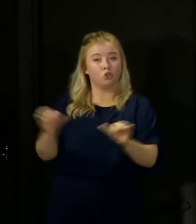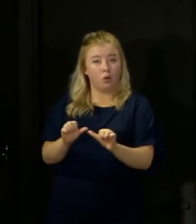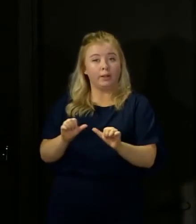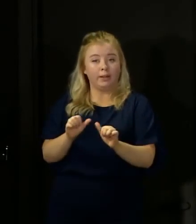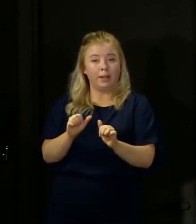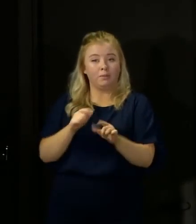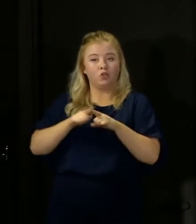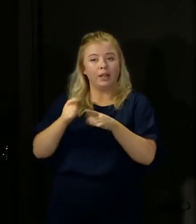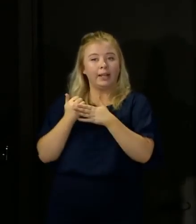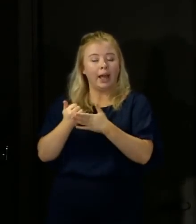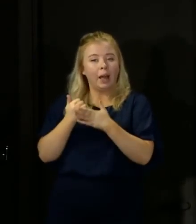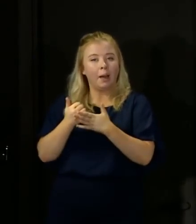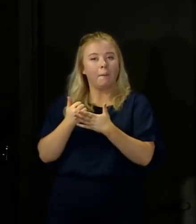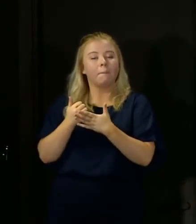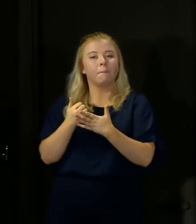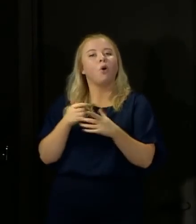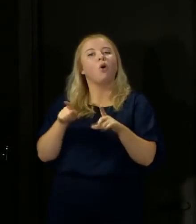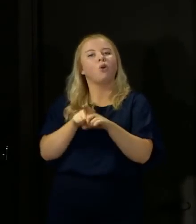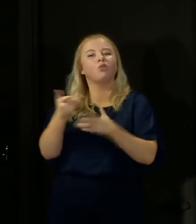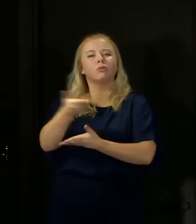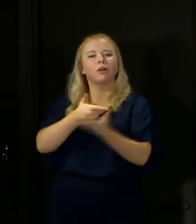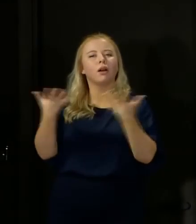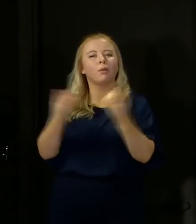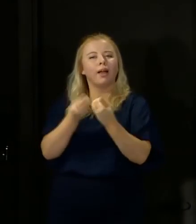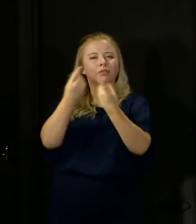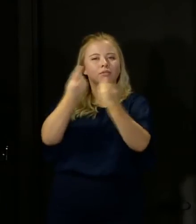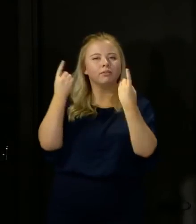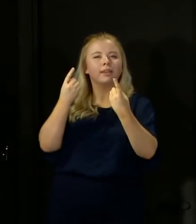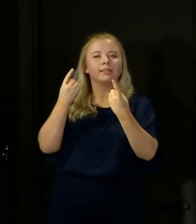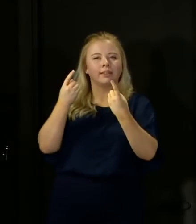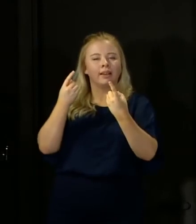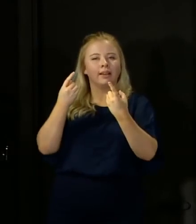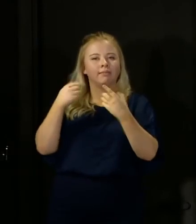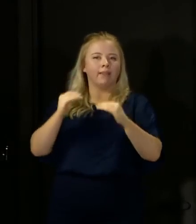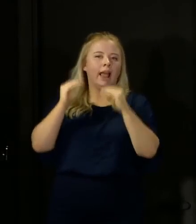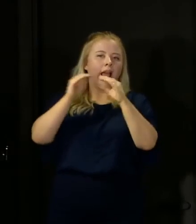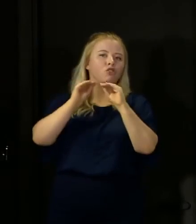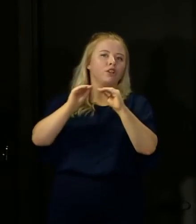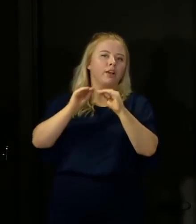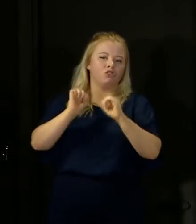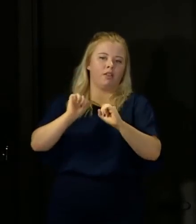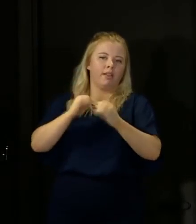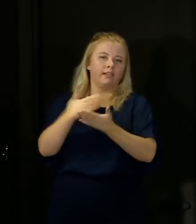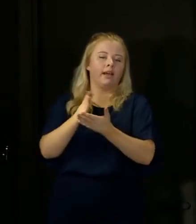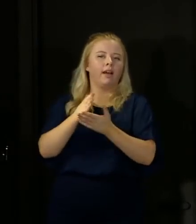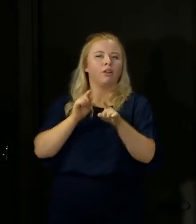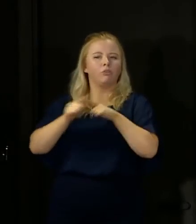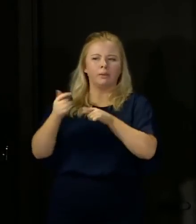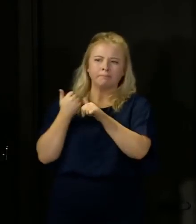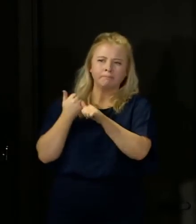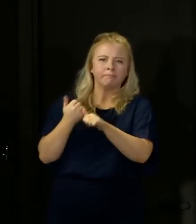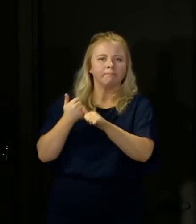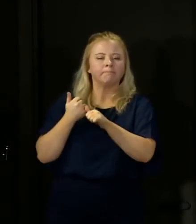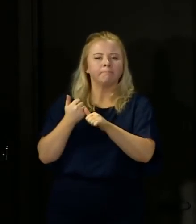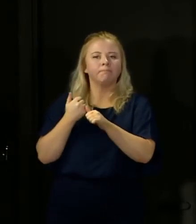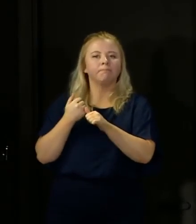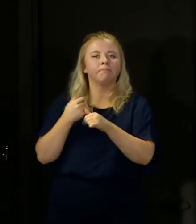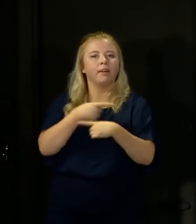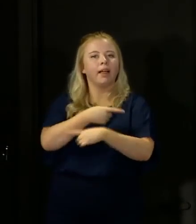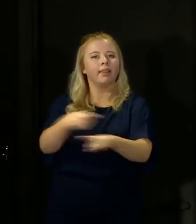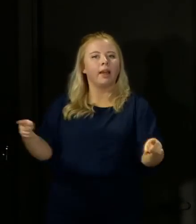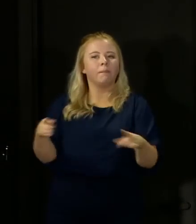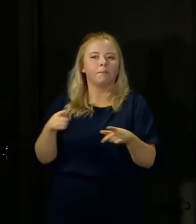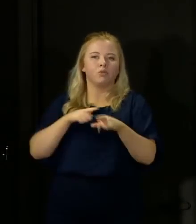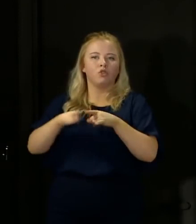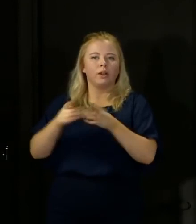Funding Council, we're in discussions with universities and the sector overall. And we'll continue to work with them to help, as far as we can, them